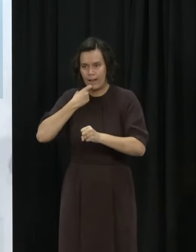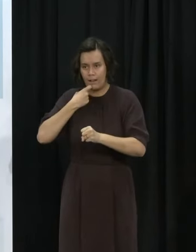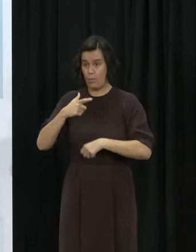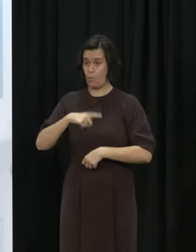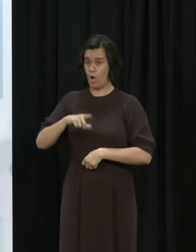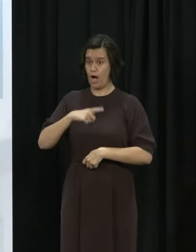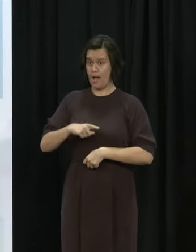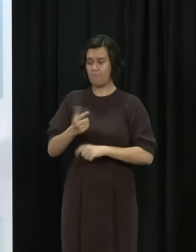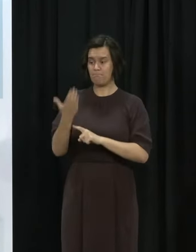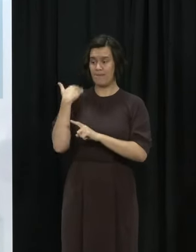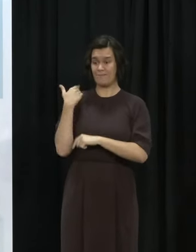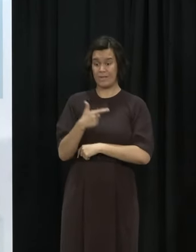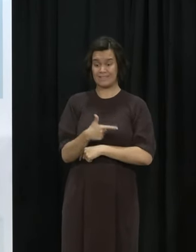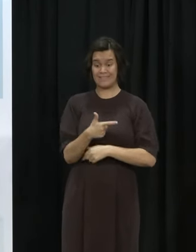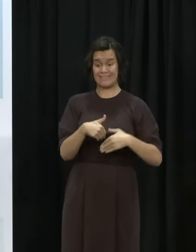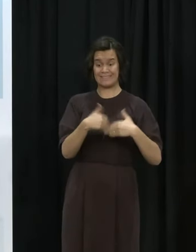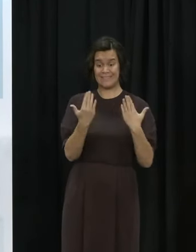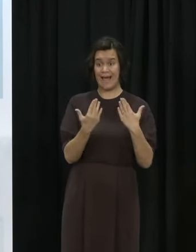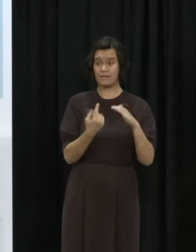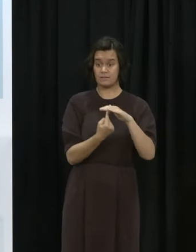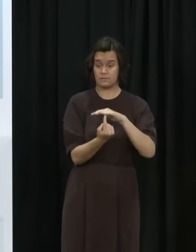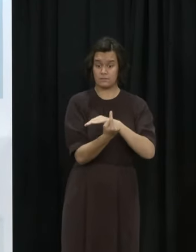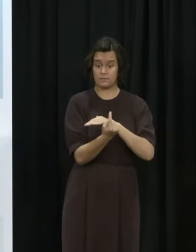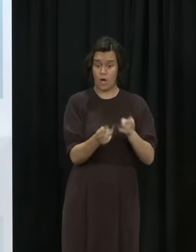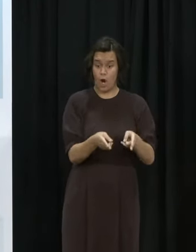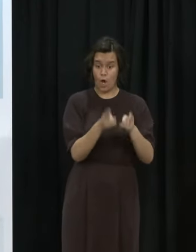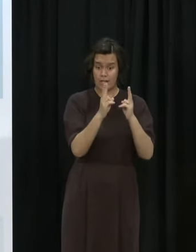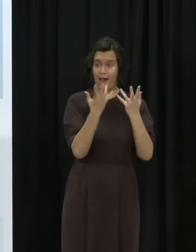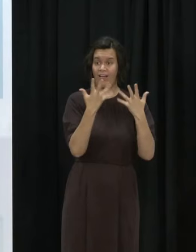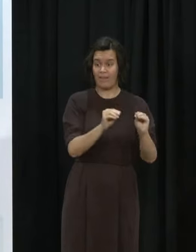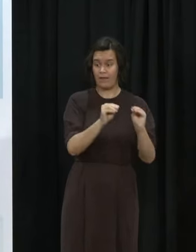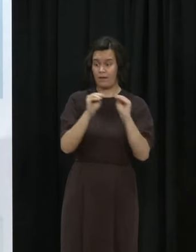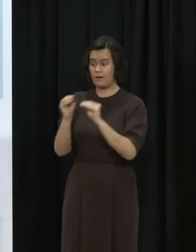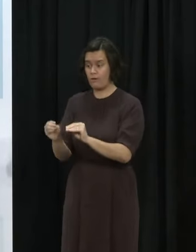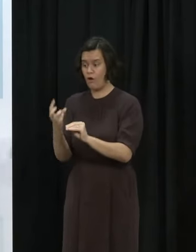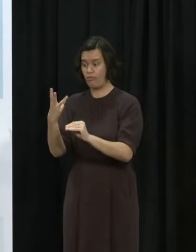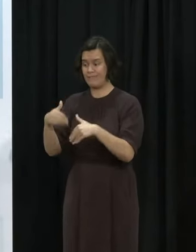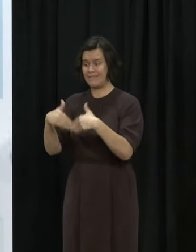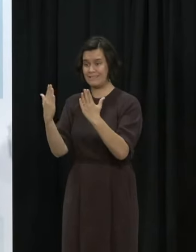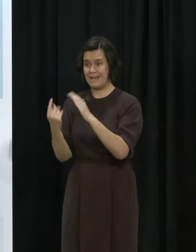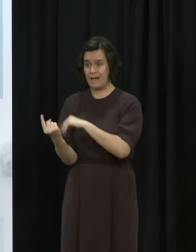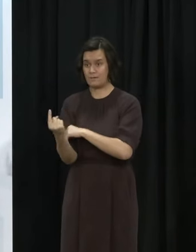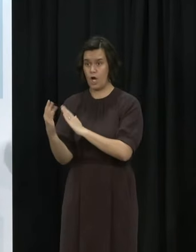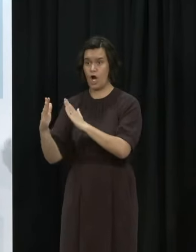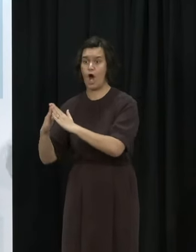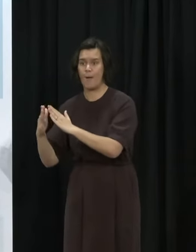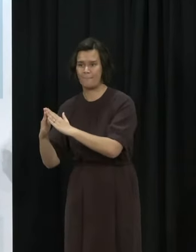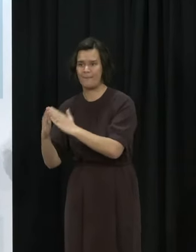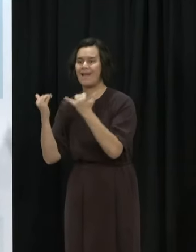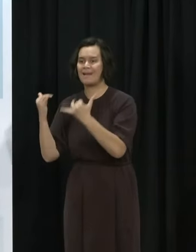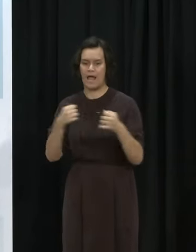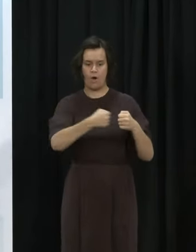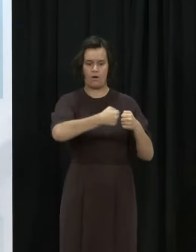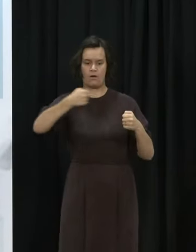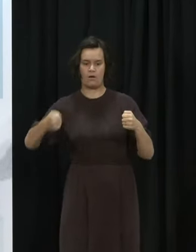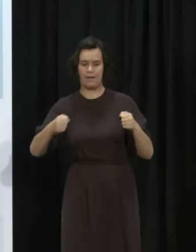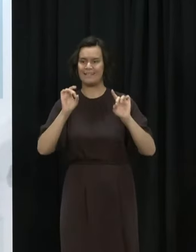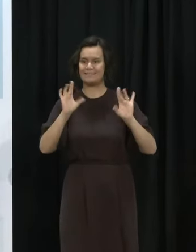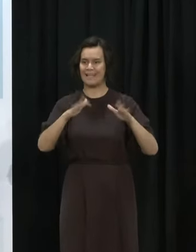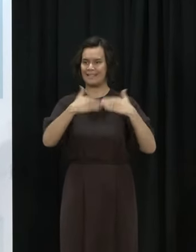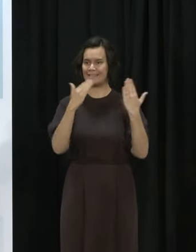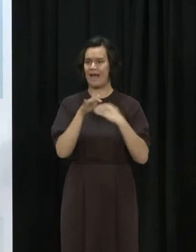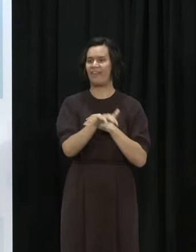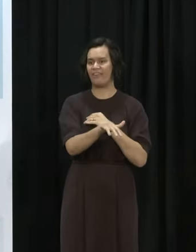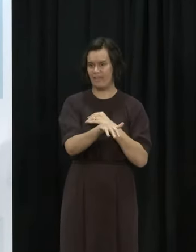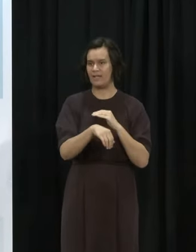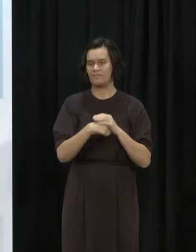who have a critical need to get back they can still apply for emergency allocations Do you have any idea of the number of rooms that you would be